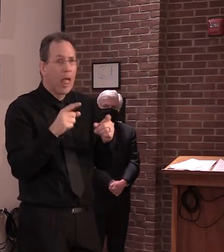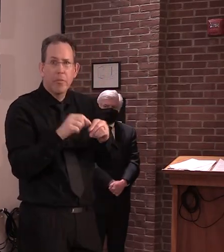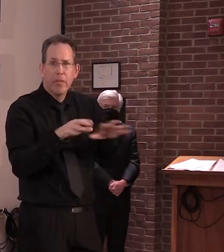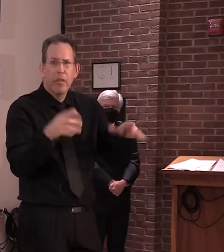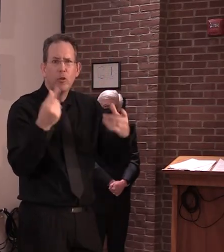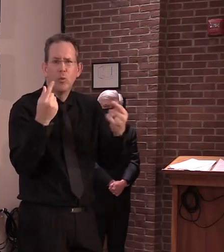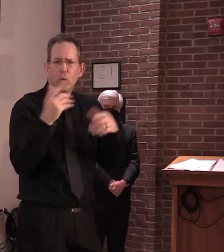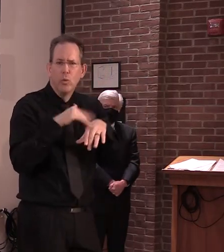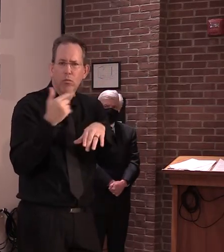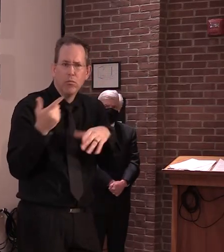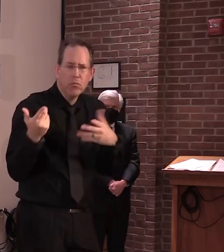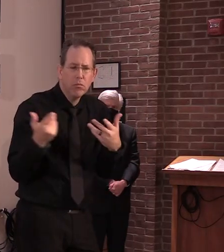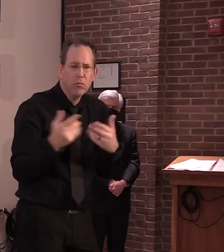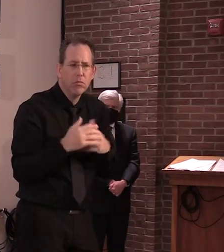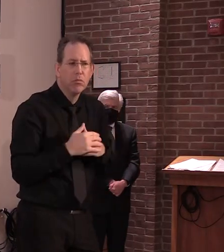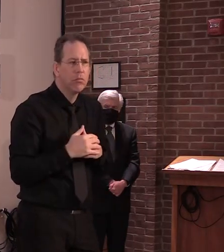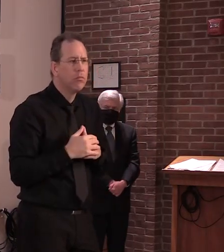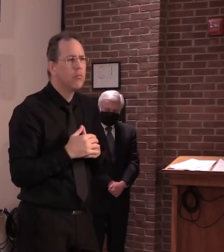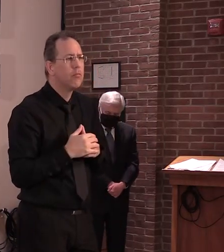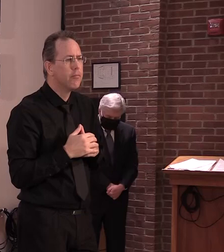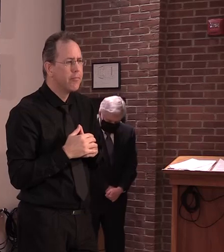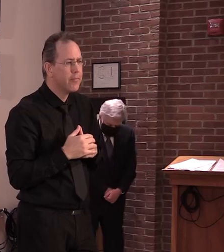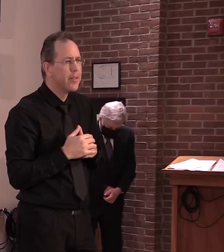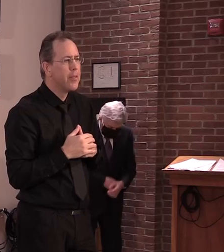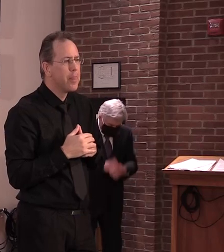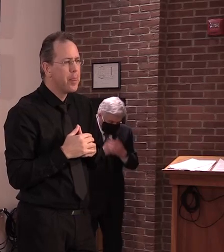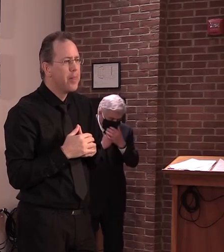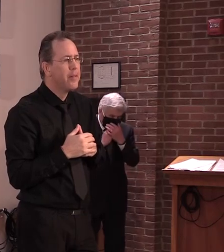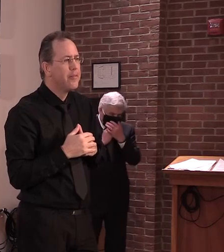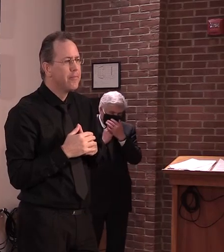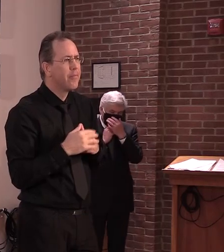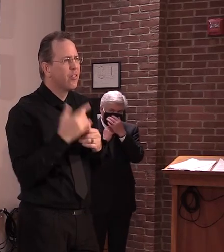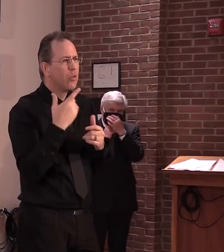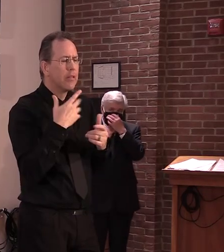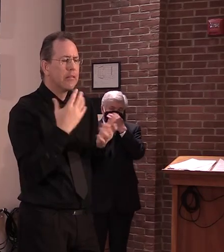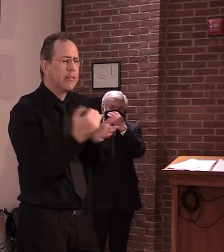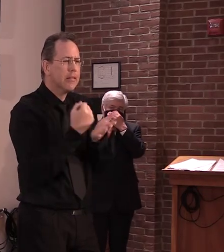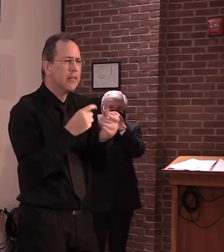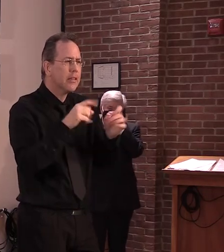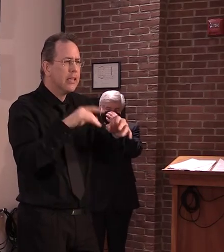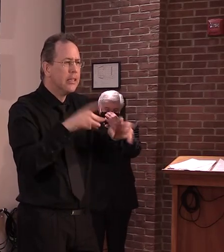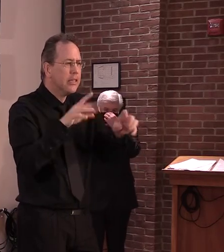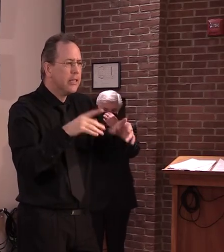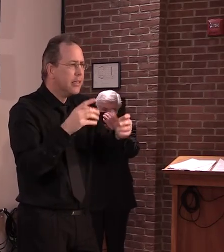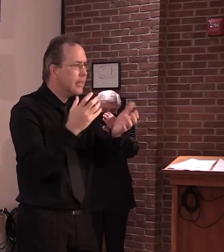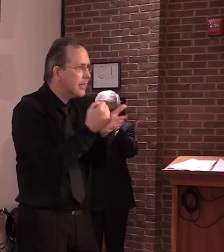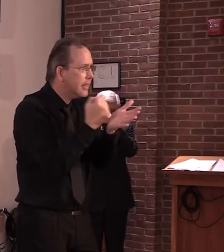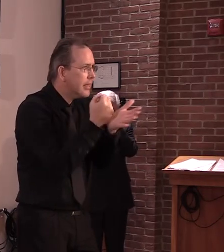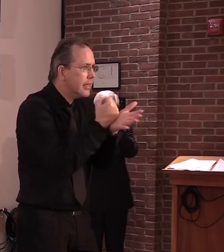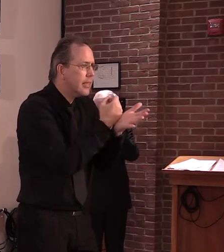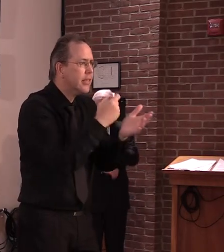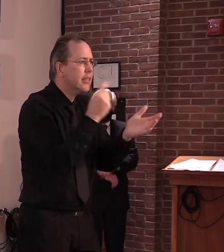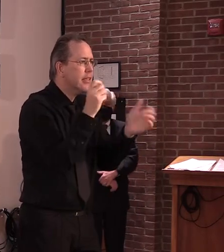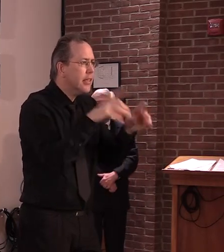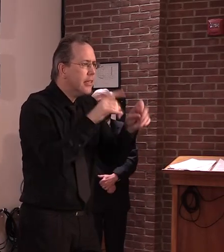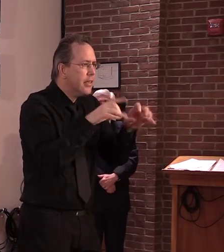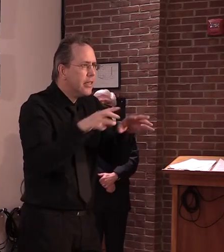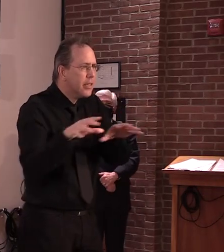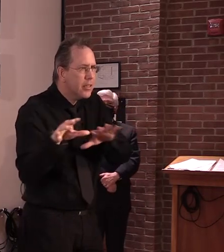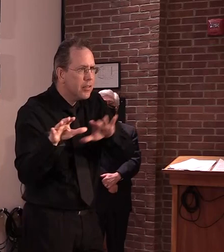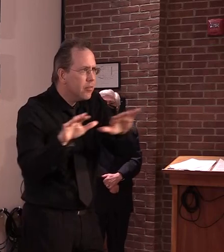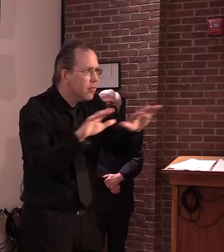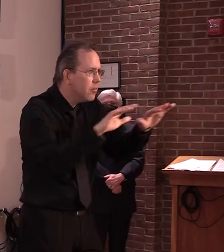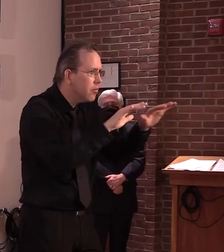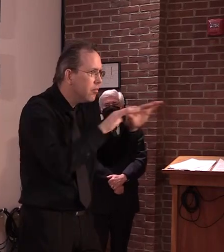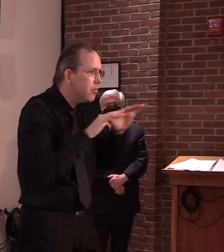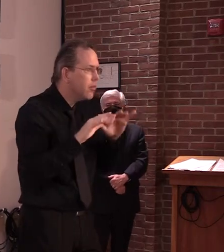we're going to see in the future. That's why we've increased our testing and tracing capacity and program, because we want to make sure that we're out there